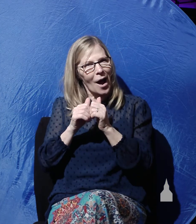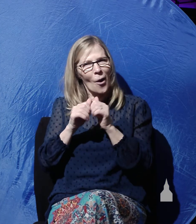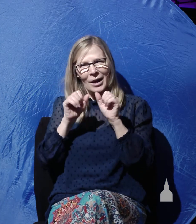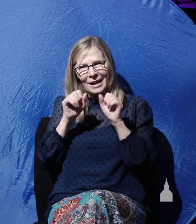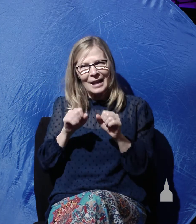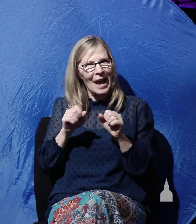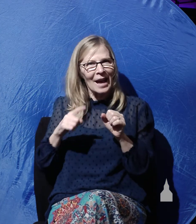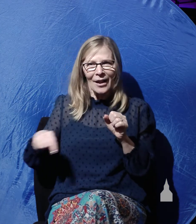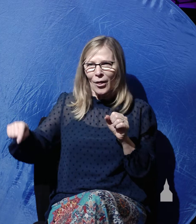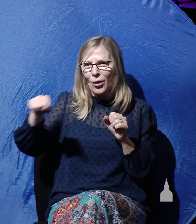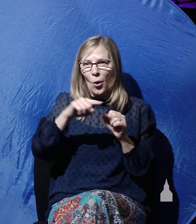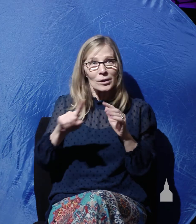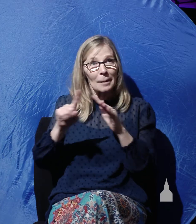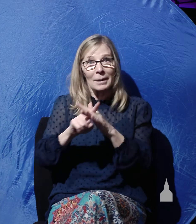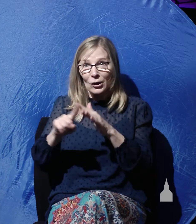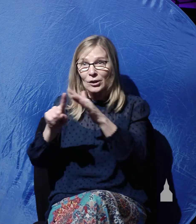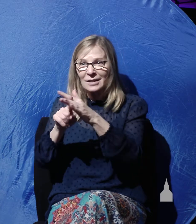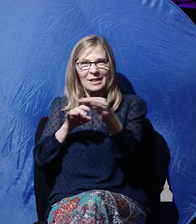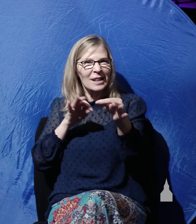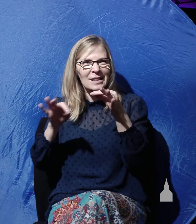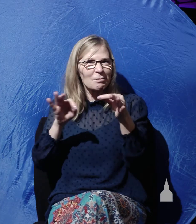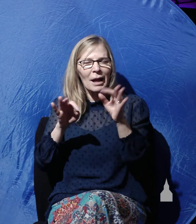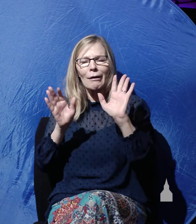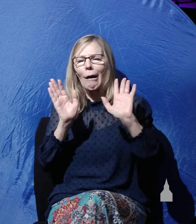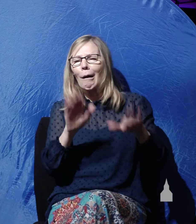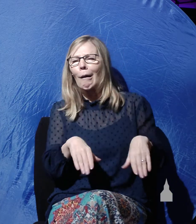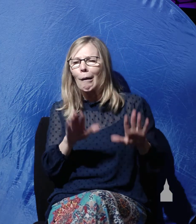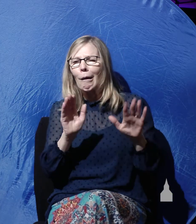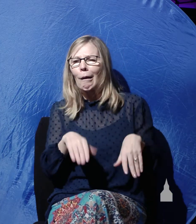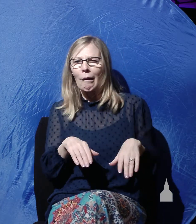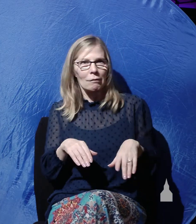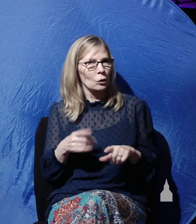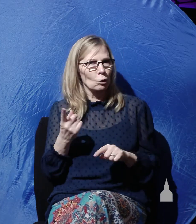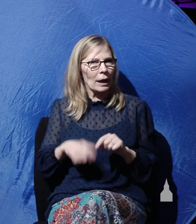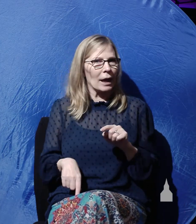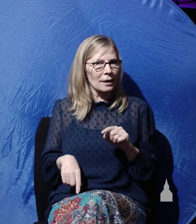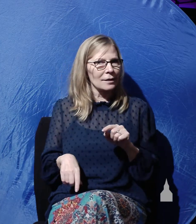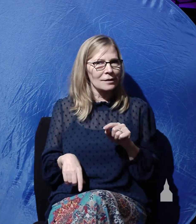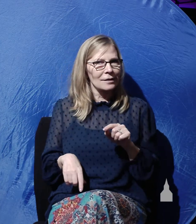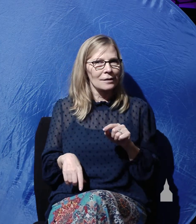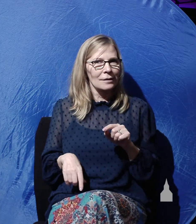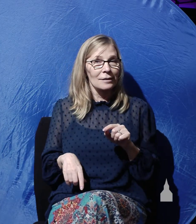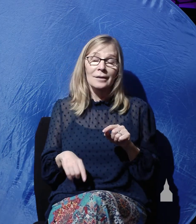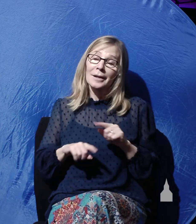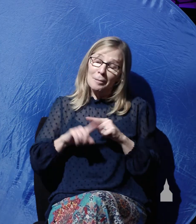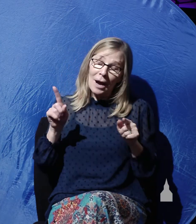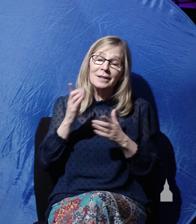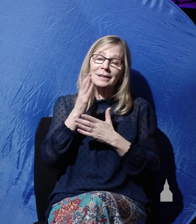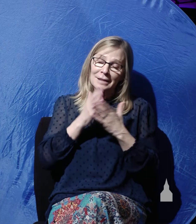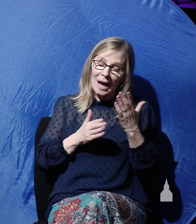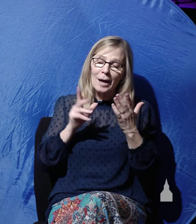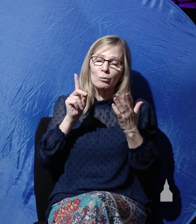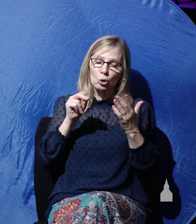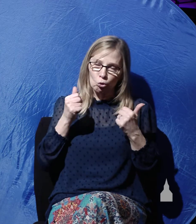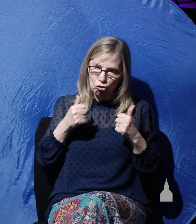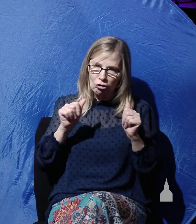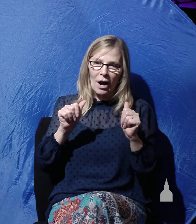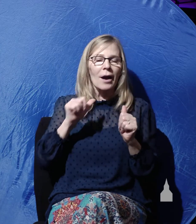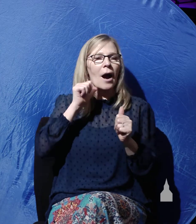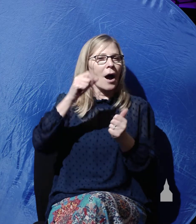these appearances be explained away? Well, they can't, but that hasn't prevented some from trying, because unbelief will go to any